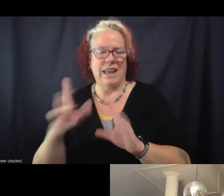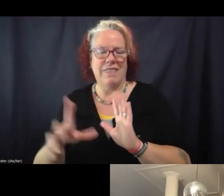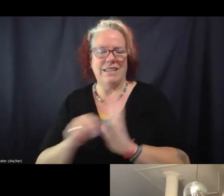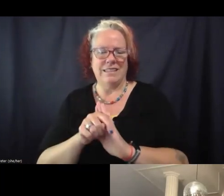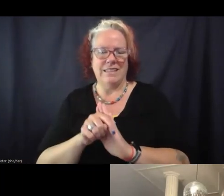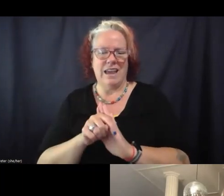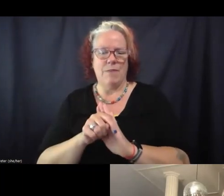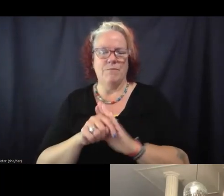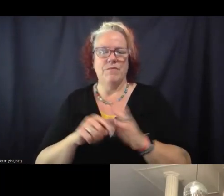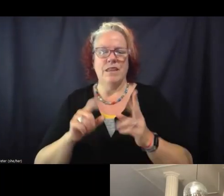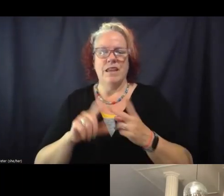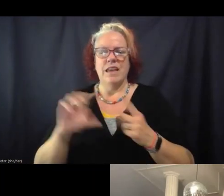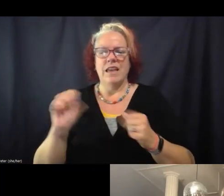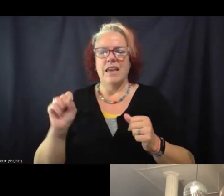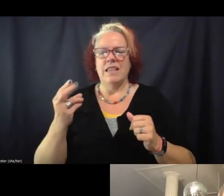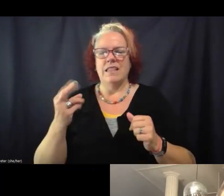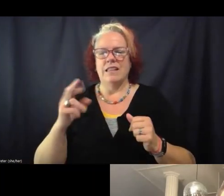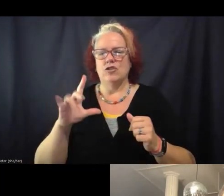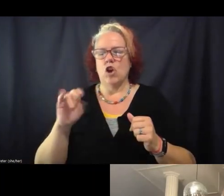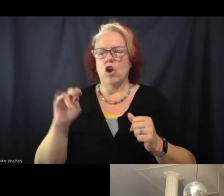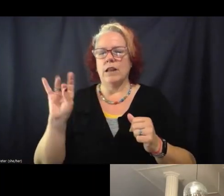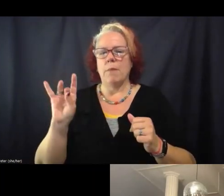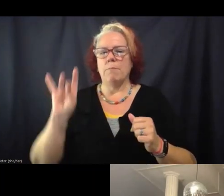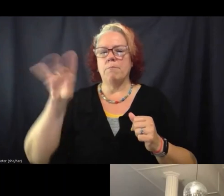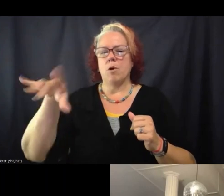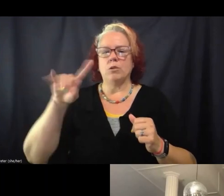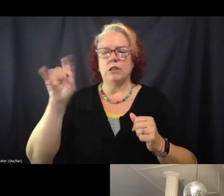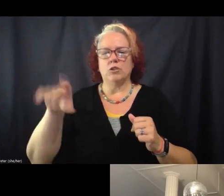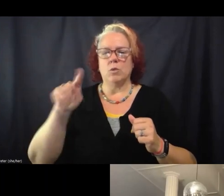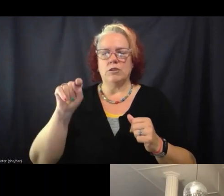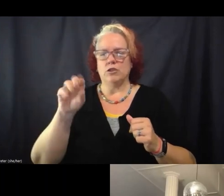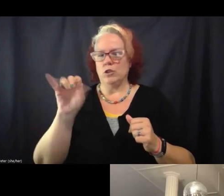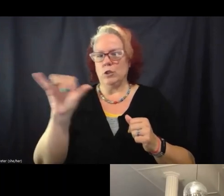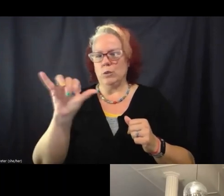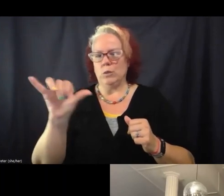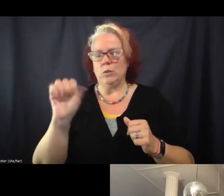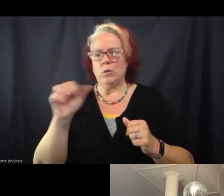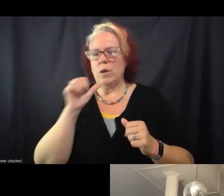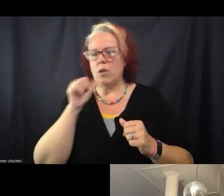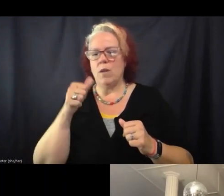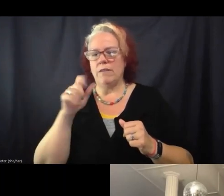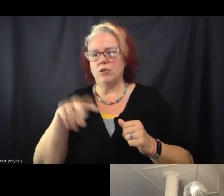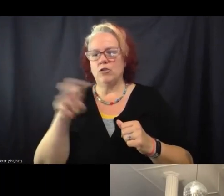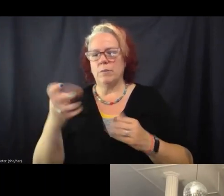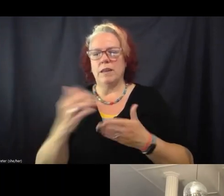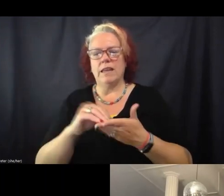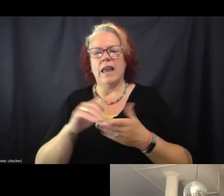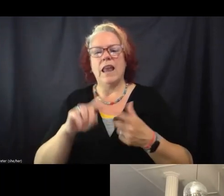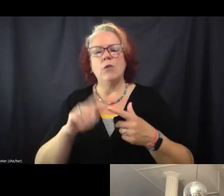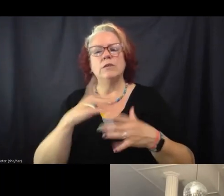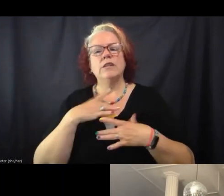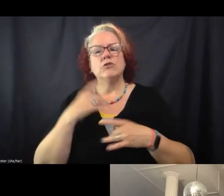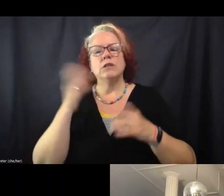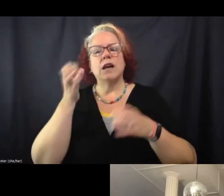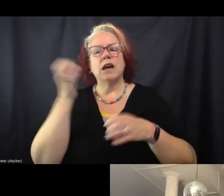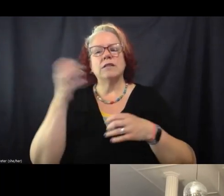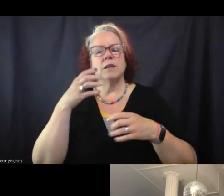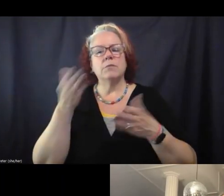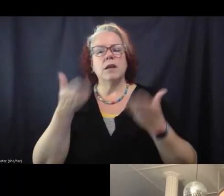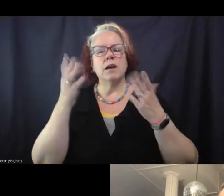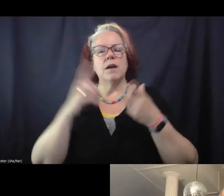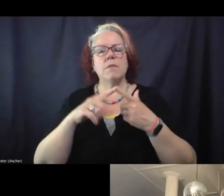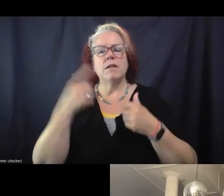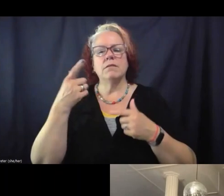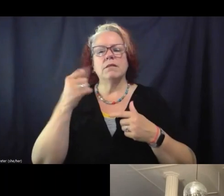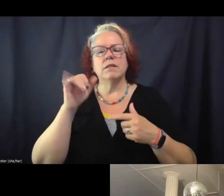And then Charlene, I'm just going to pose this question to you too, so I don't have to jump back in. Which is, I was interested in this concept you raised about giveaways,